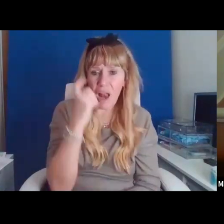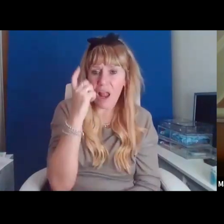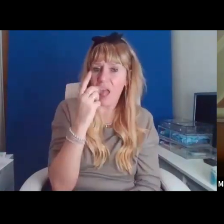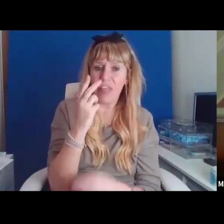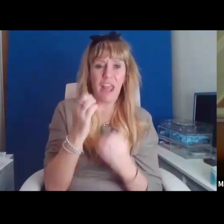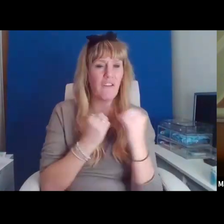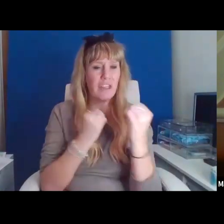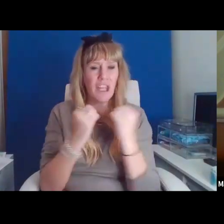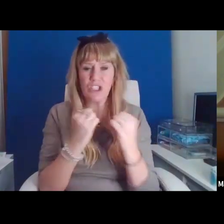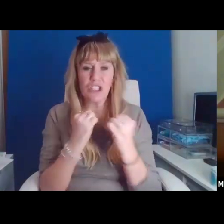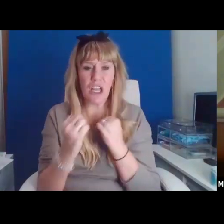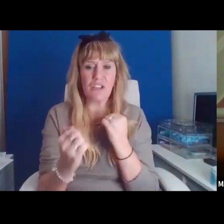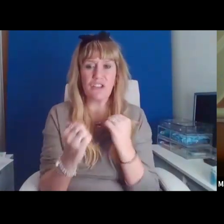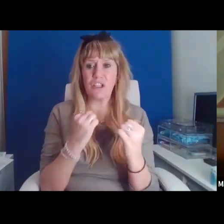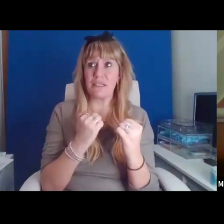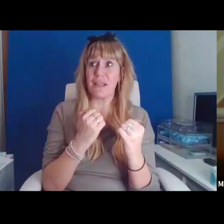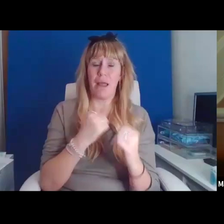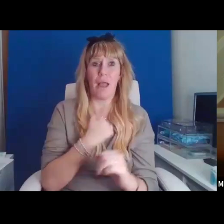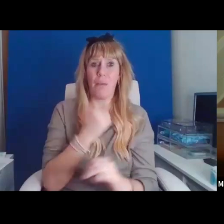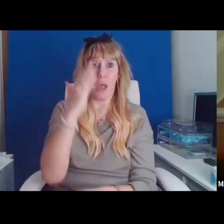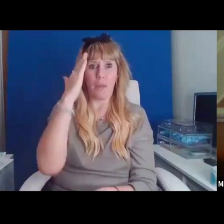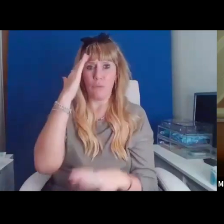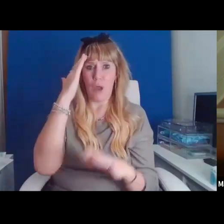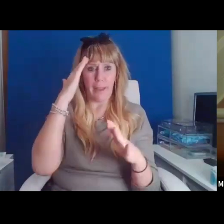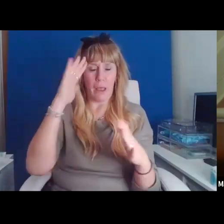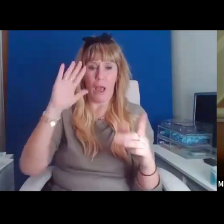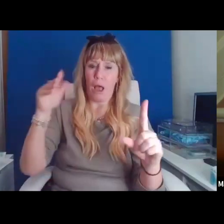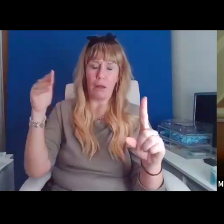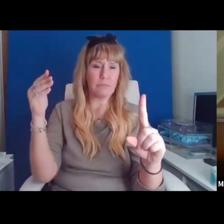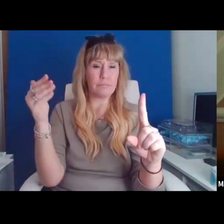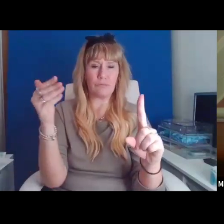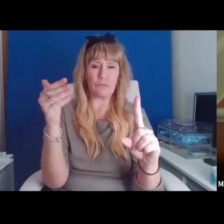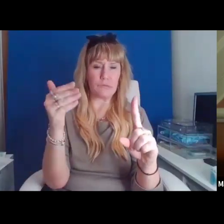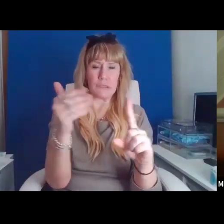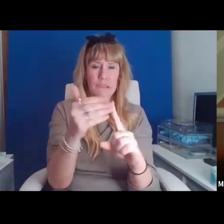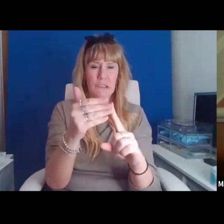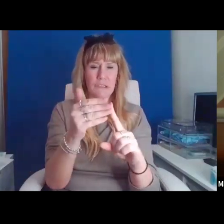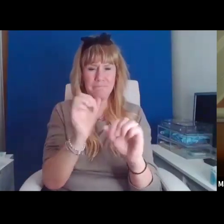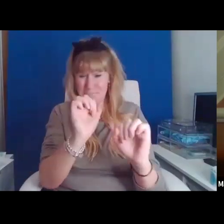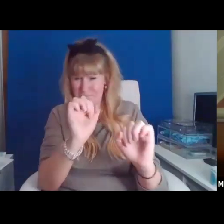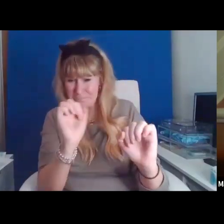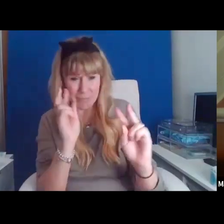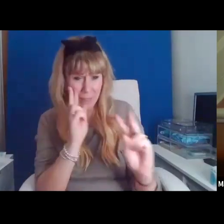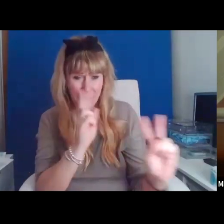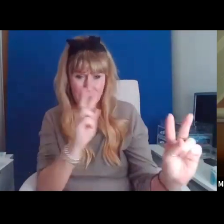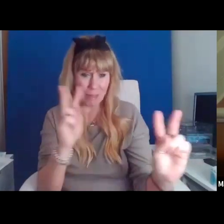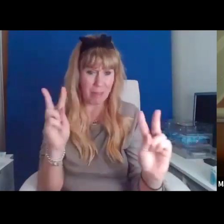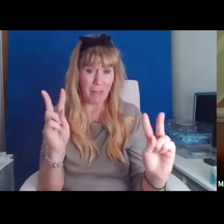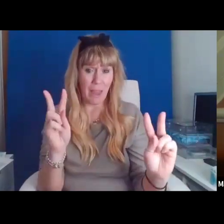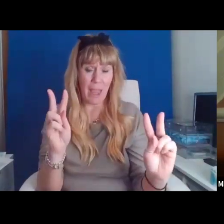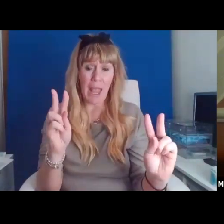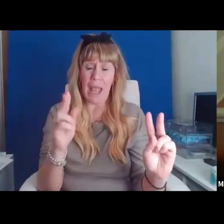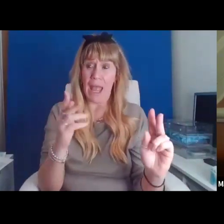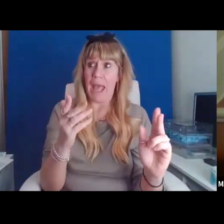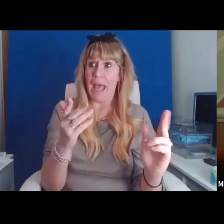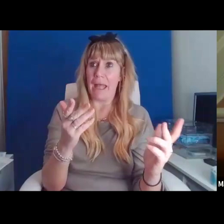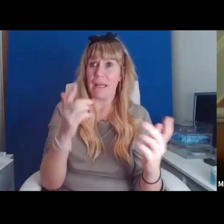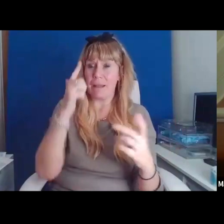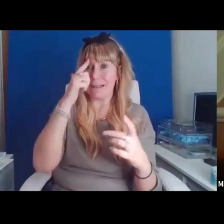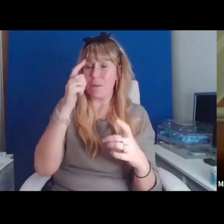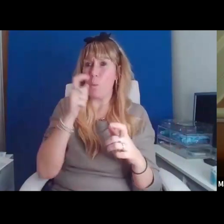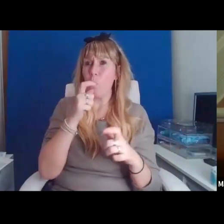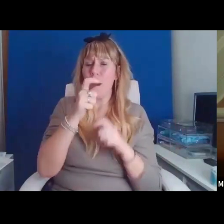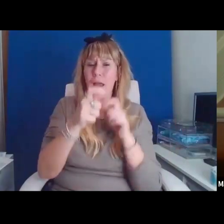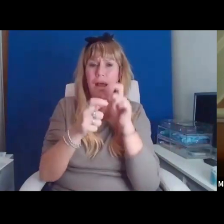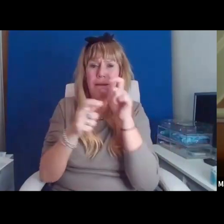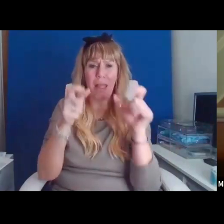far that my brain can't reach their ends. And every day, instead, it's filled with jumbled words and thoughts